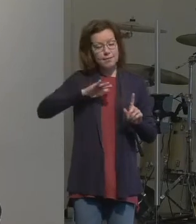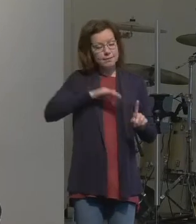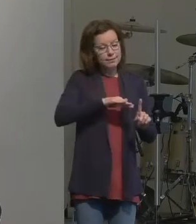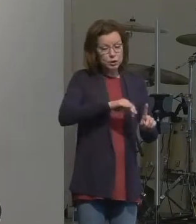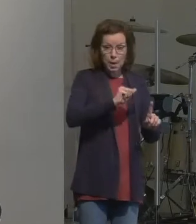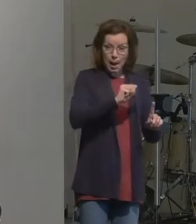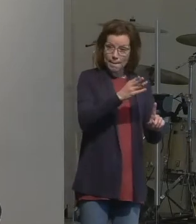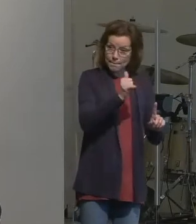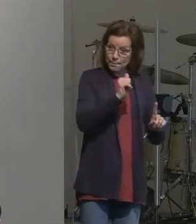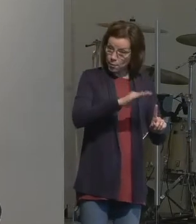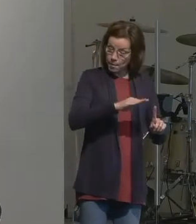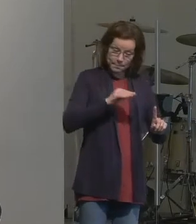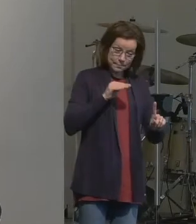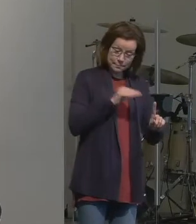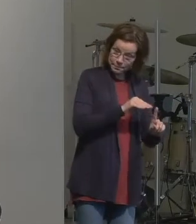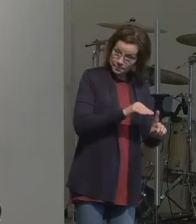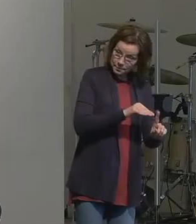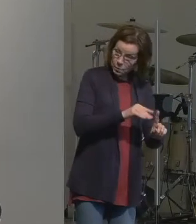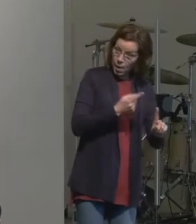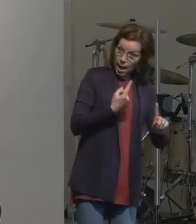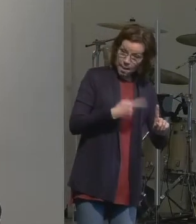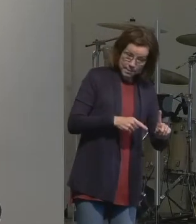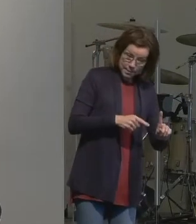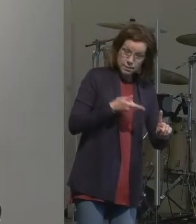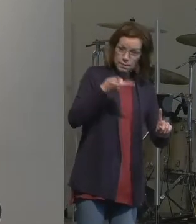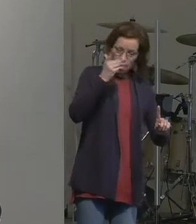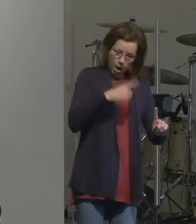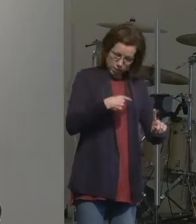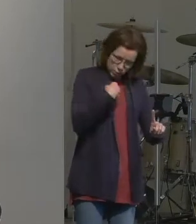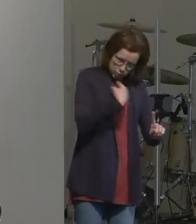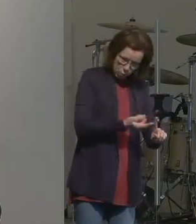is that when God engages you, God gives direction.